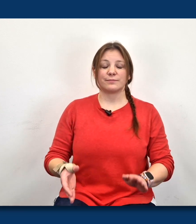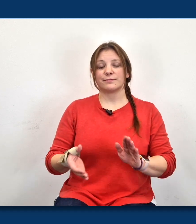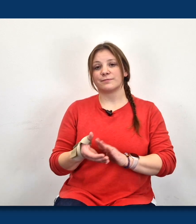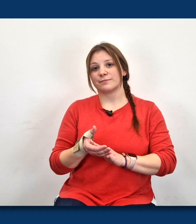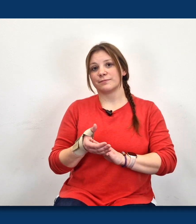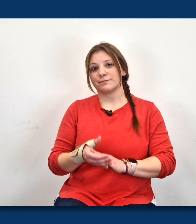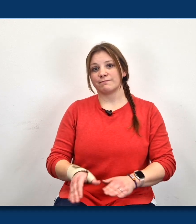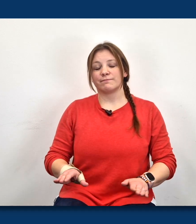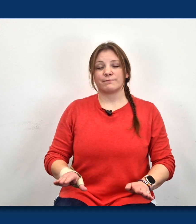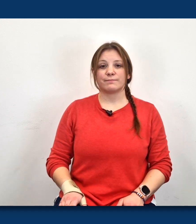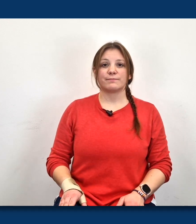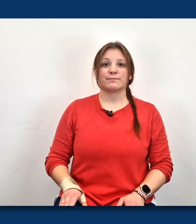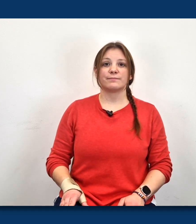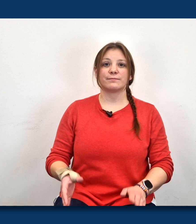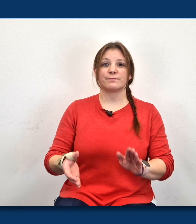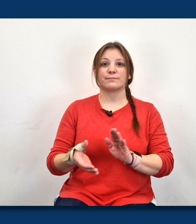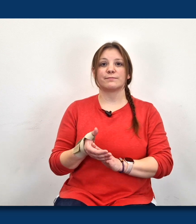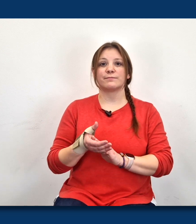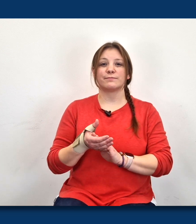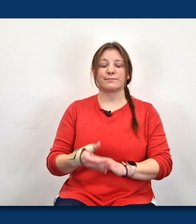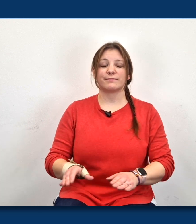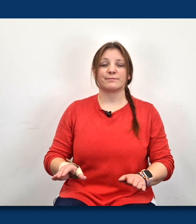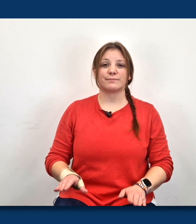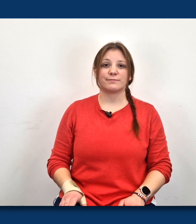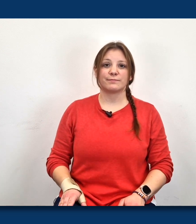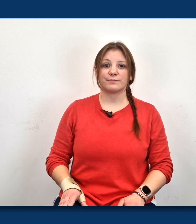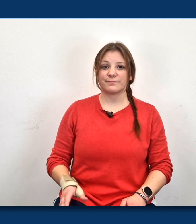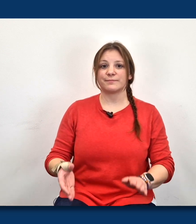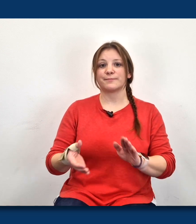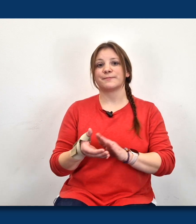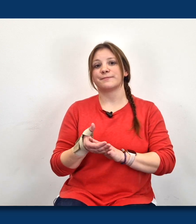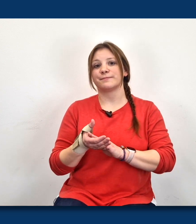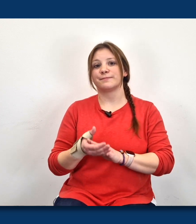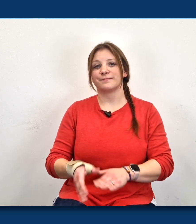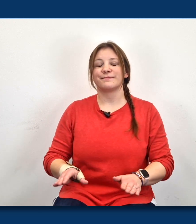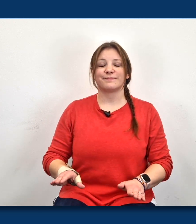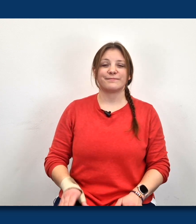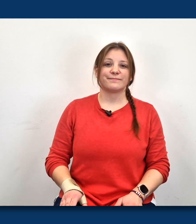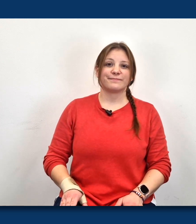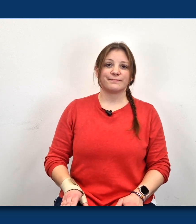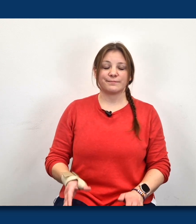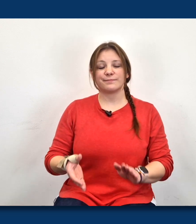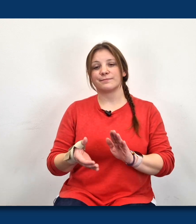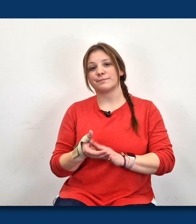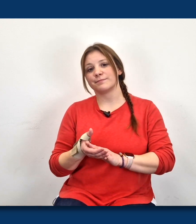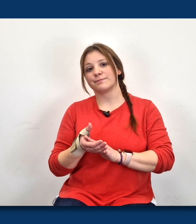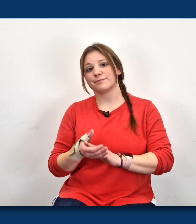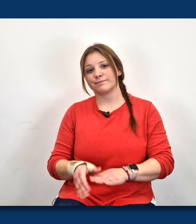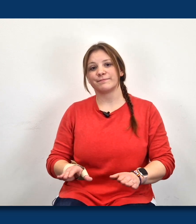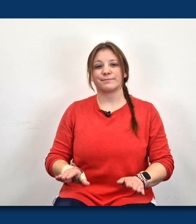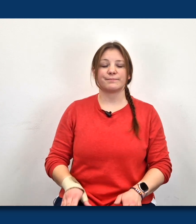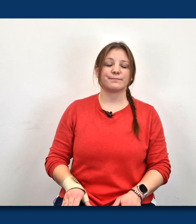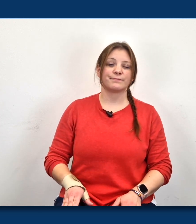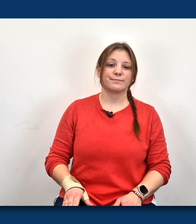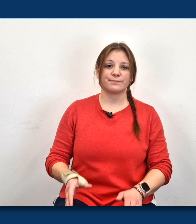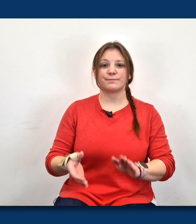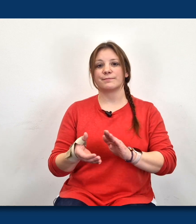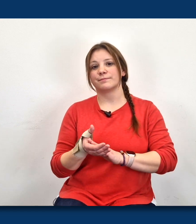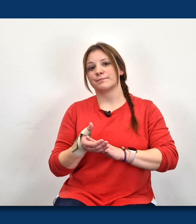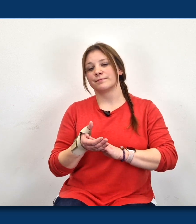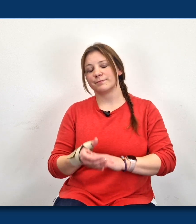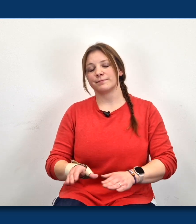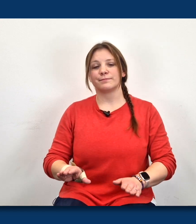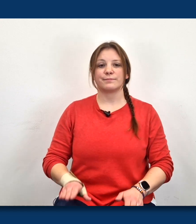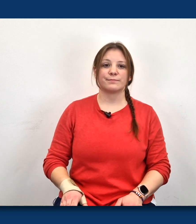elephants of India and Africa The penguins on the rocks and the snow The foxes